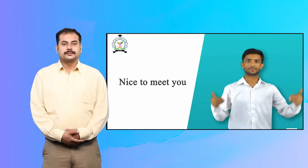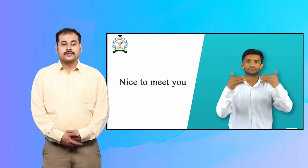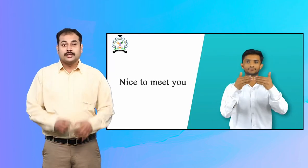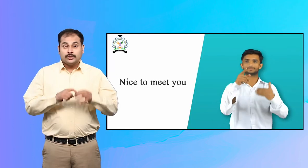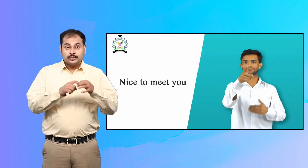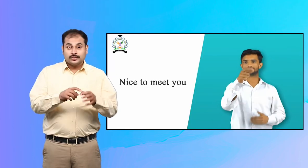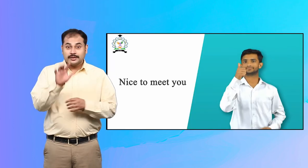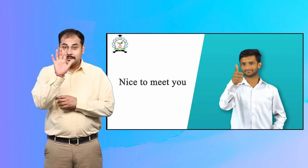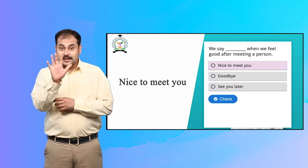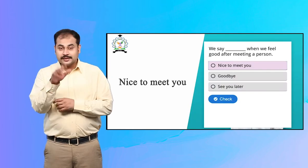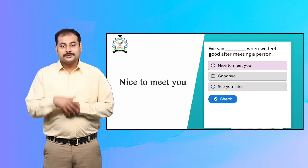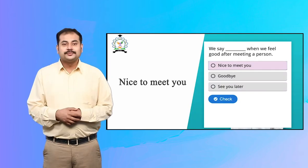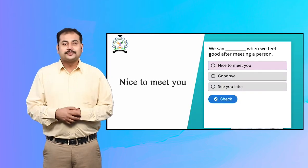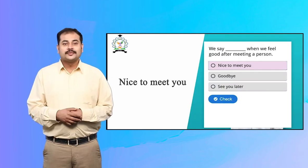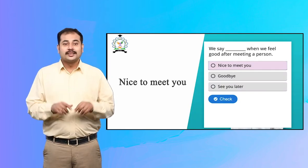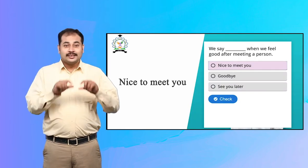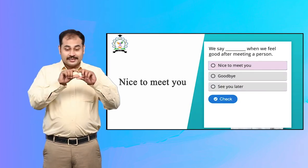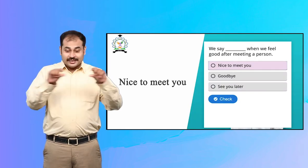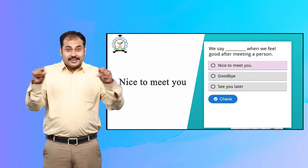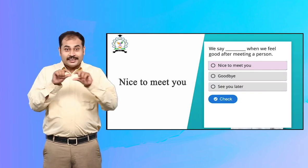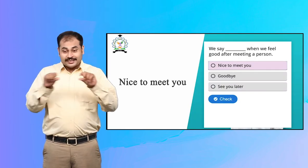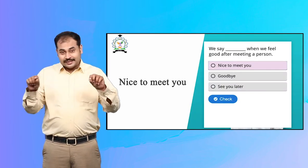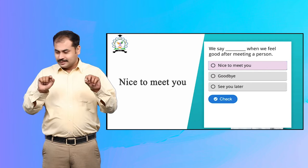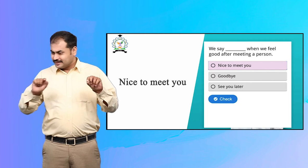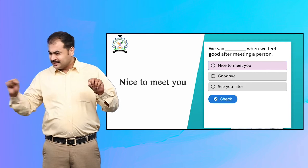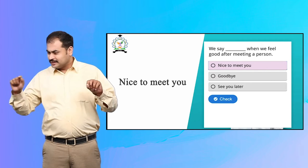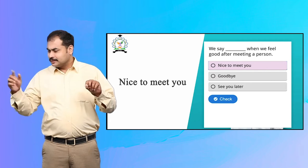5. We say blank. 6.